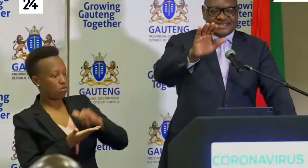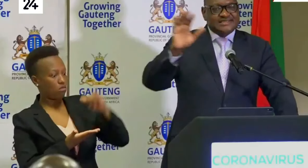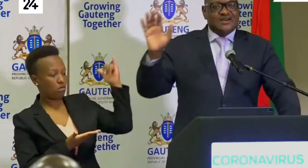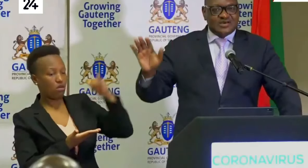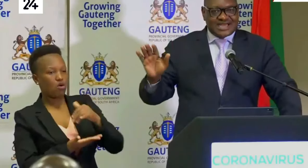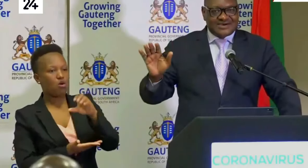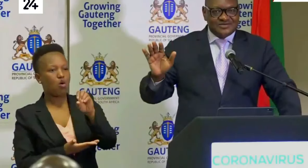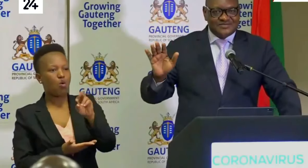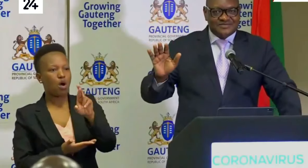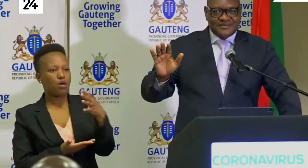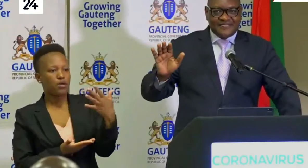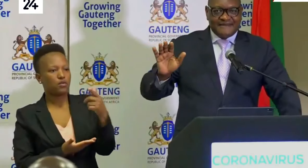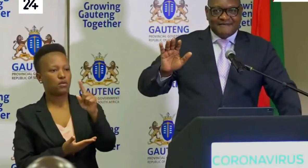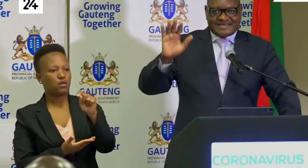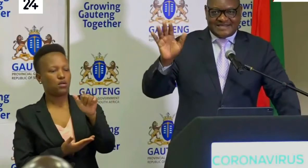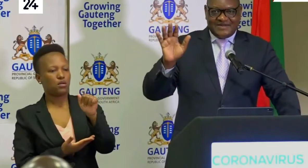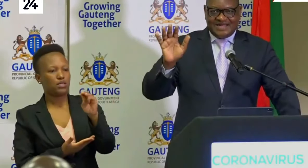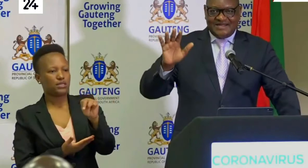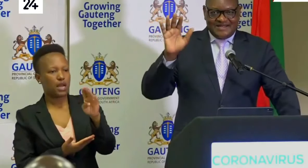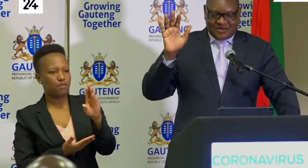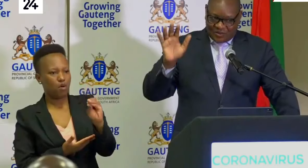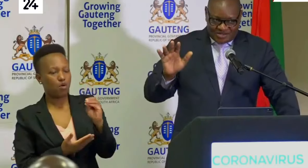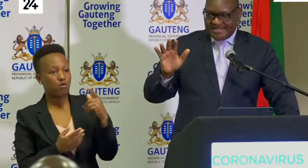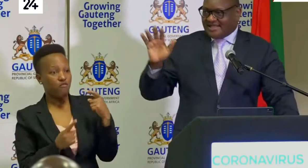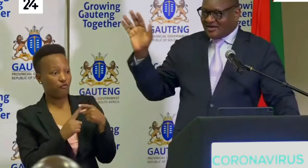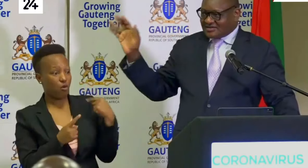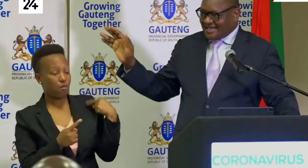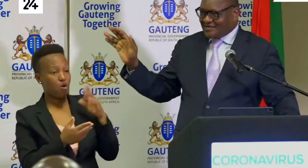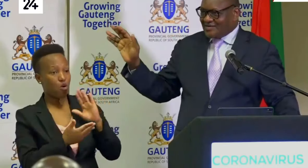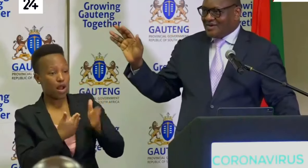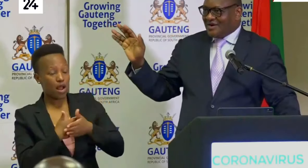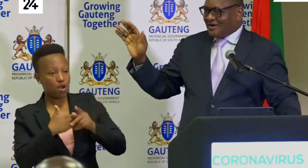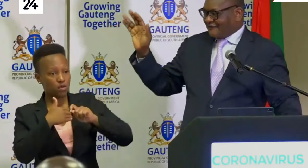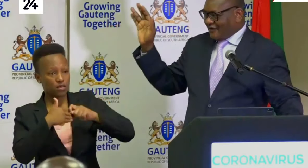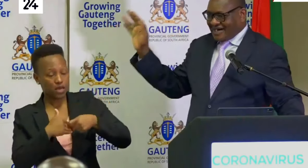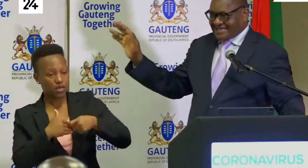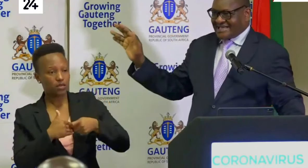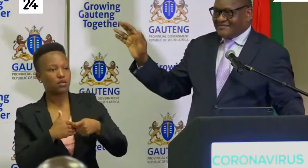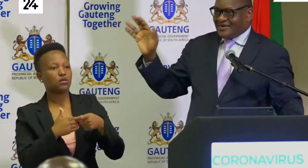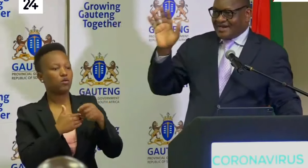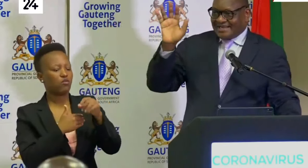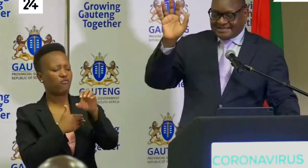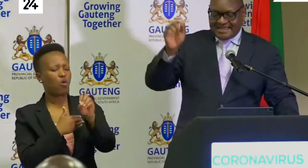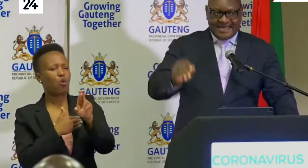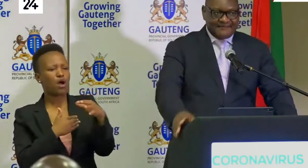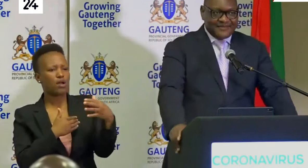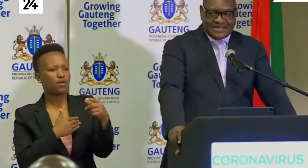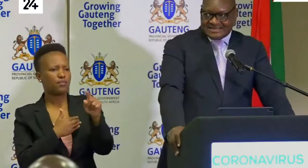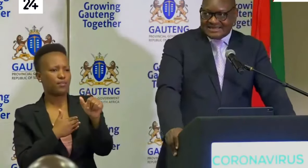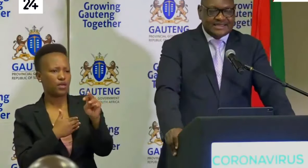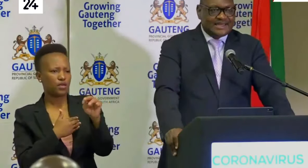Since the lockdown, particularly including the lockdown of all our tumble and